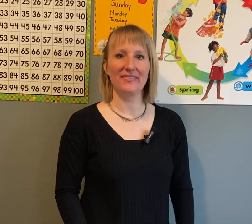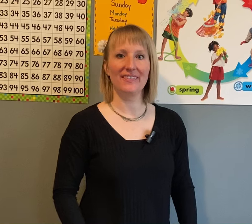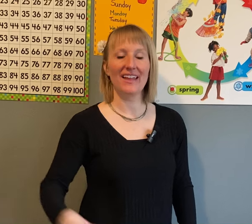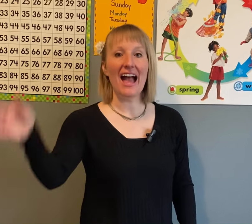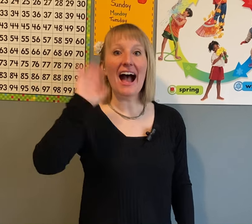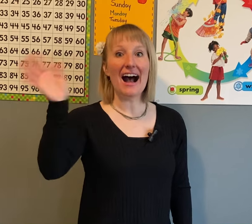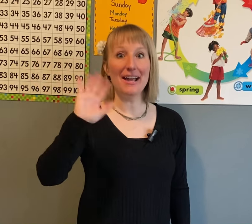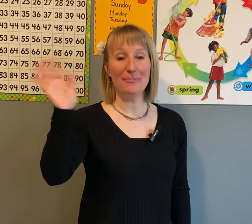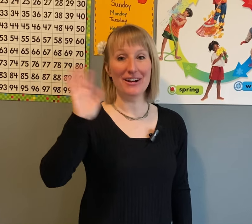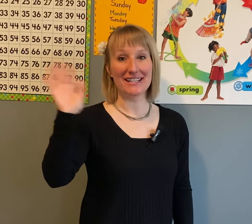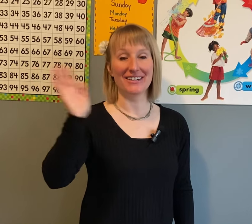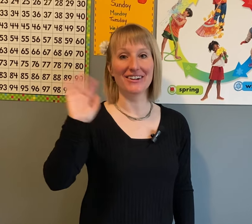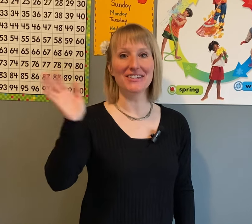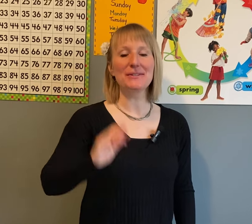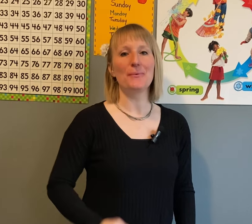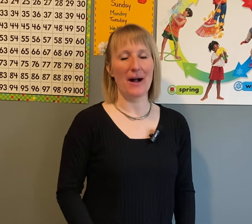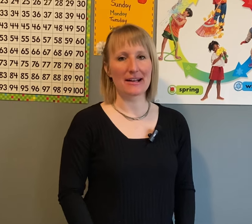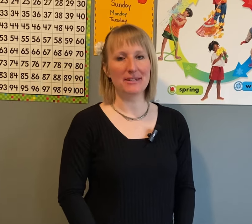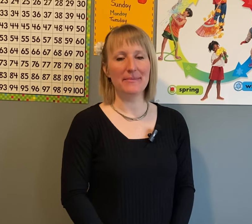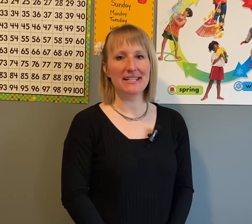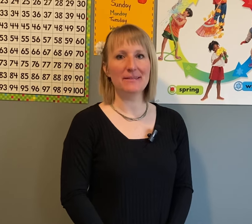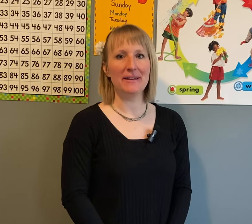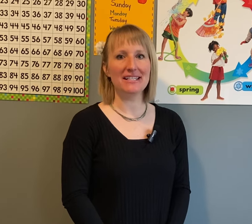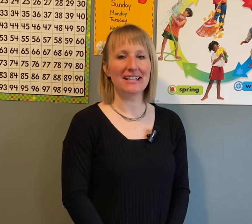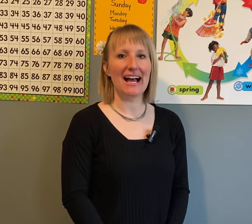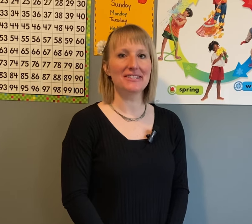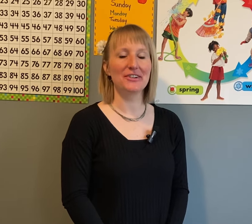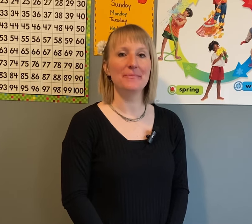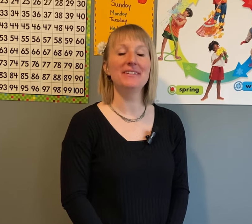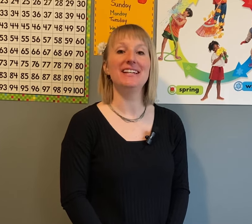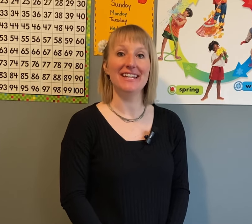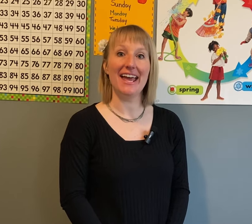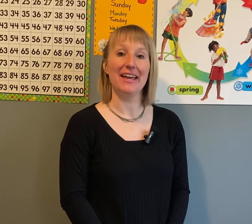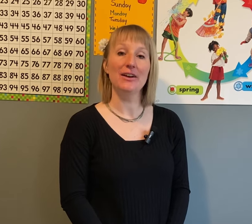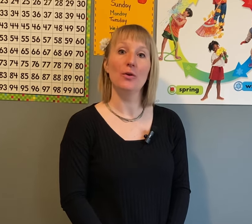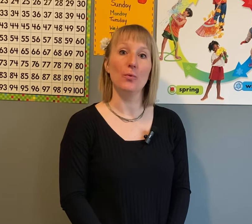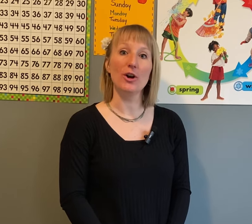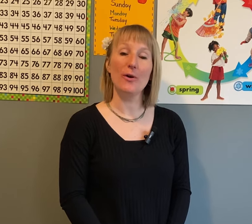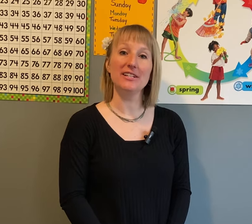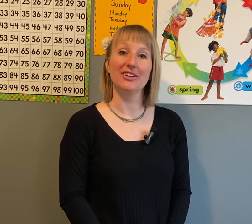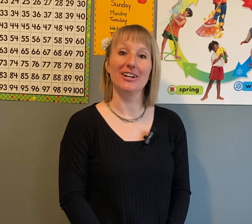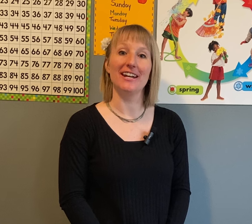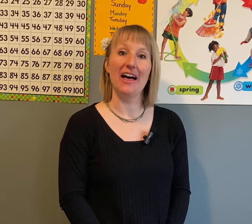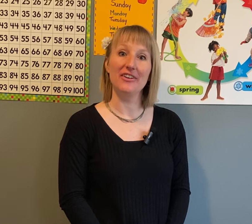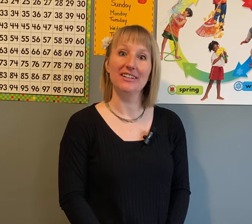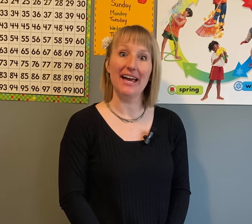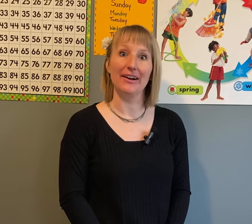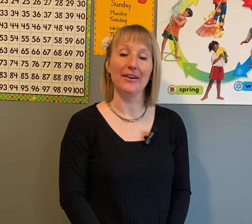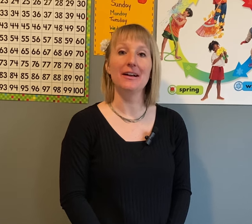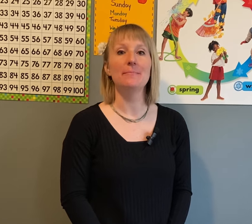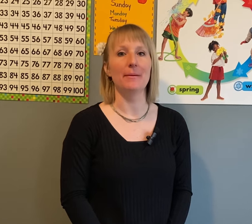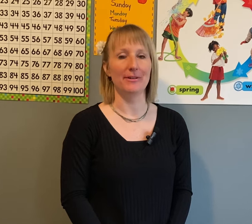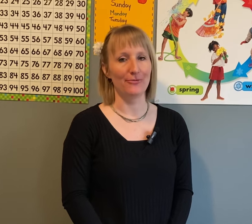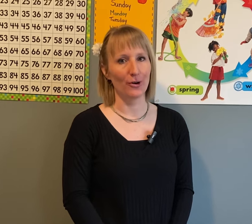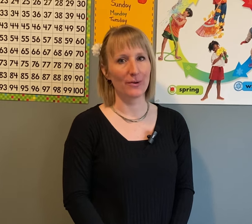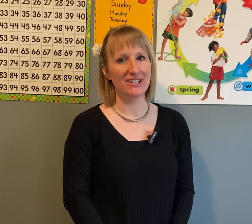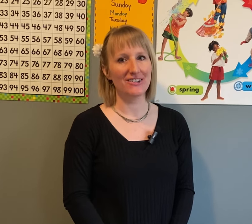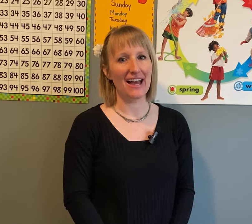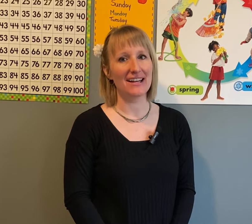Hi, boys and girls. Welcome to Mrs. B's classroom. Today, we're going to learn another letter. But before we do that,